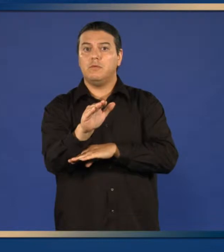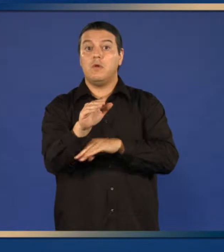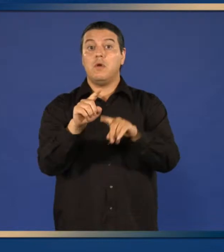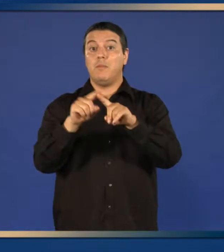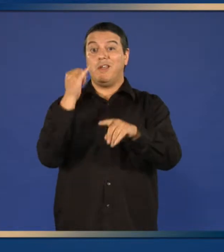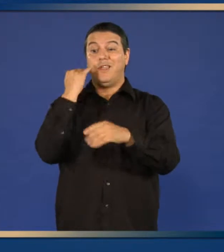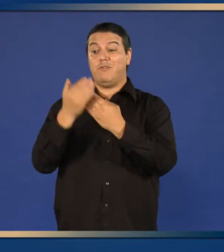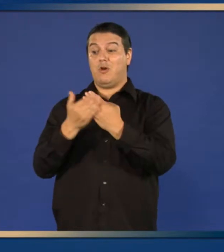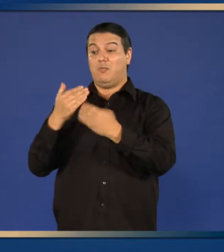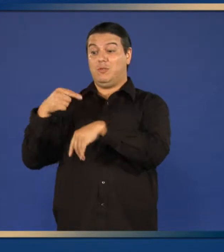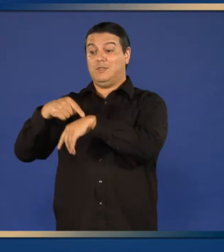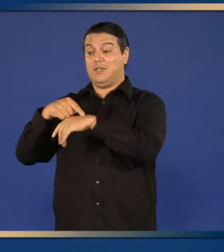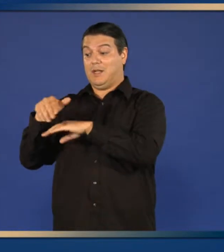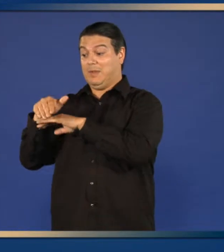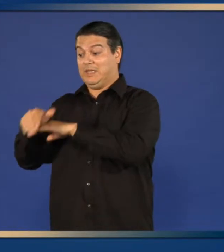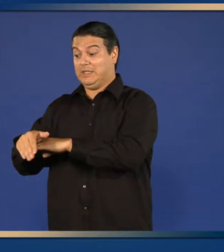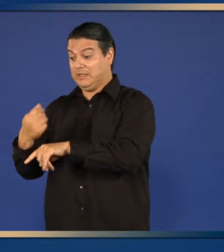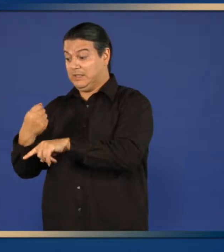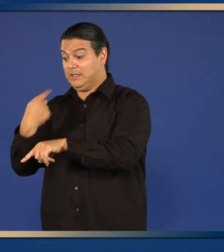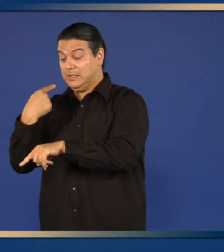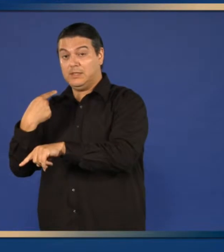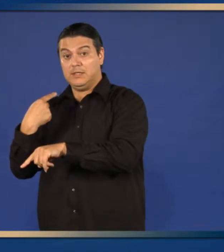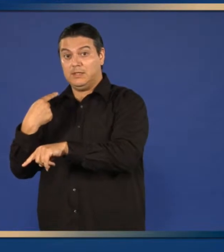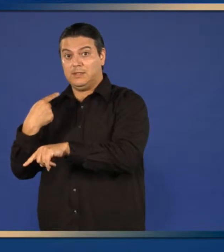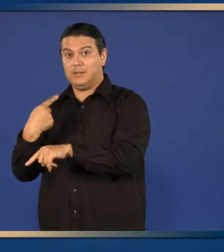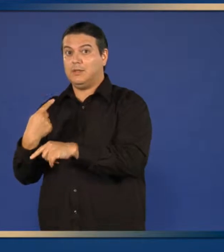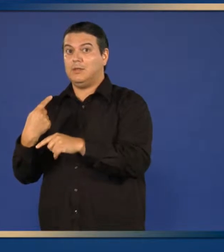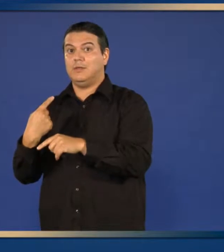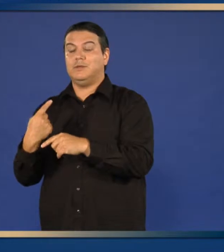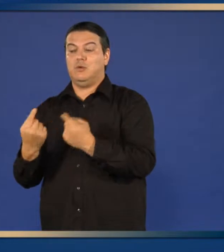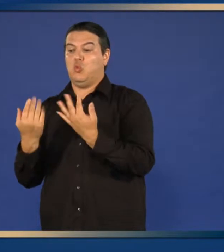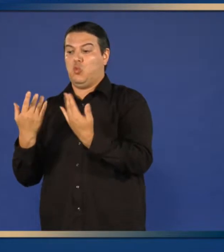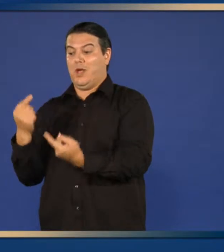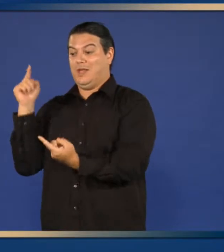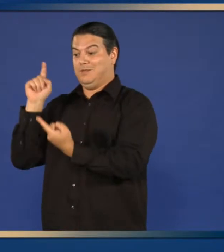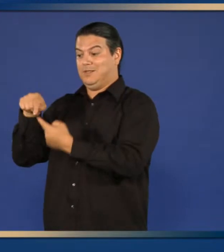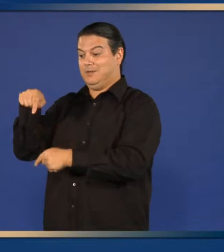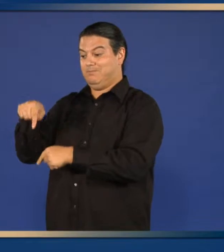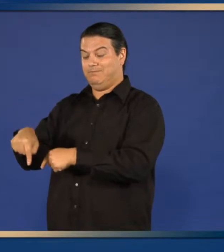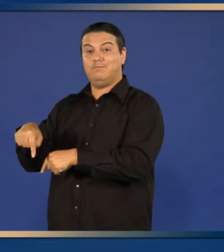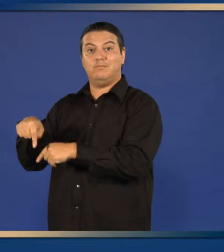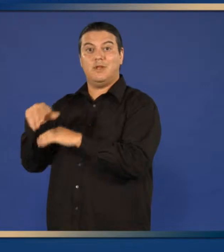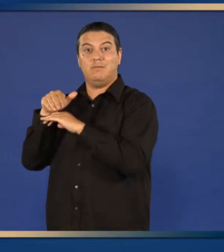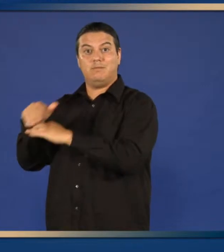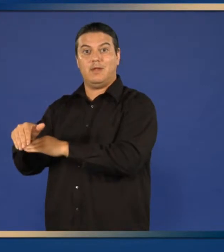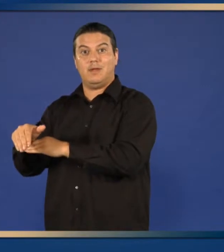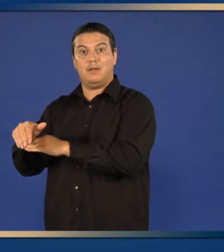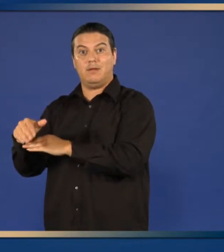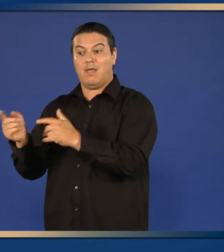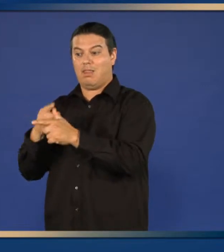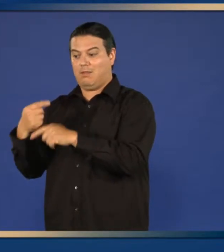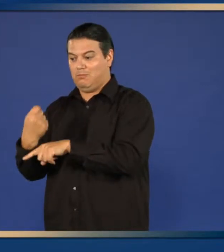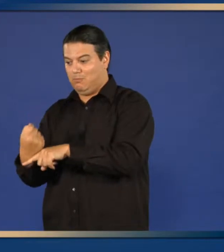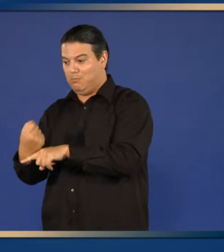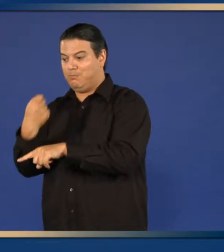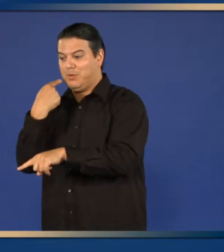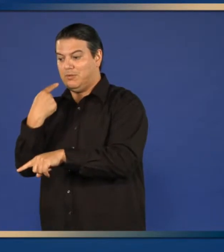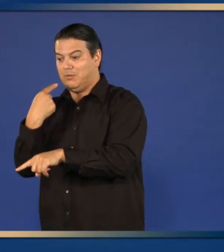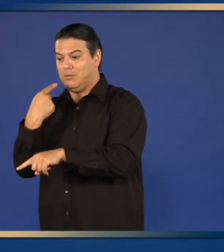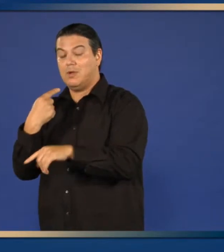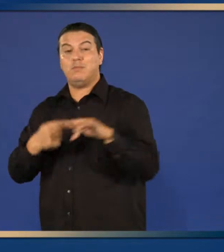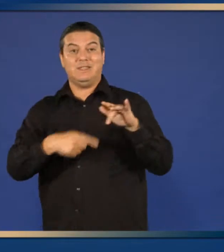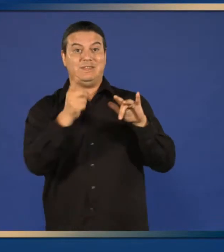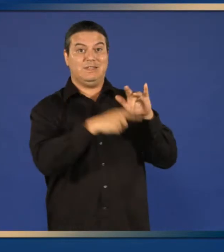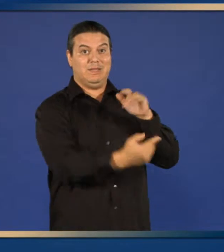almost time for your next regular dose, wait until then to take your medicine and skip the